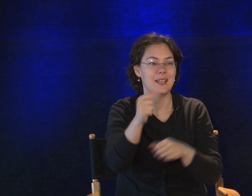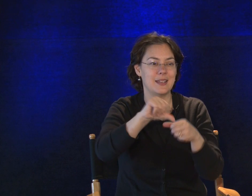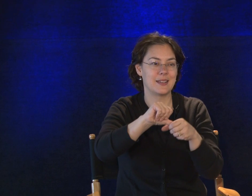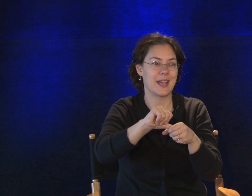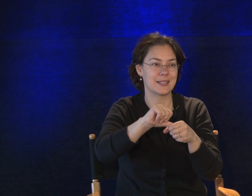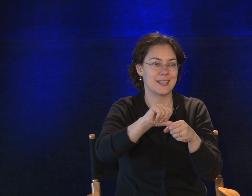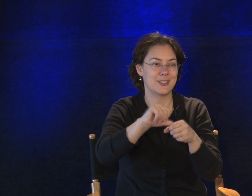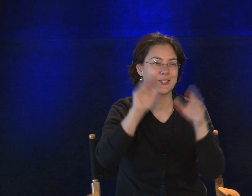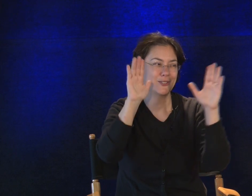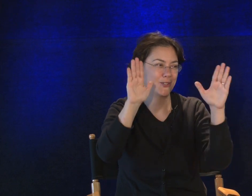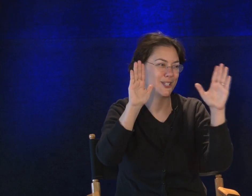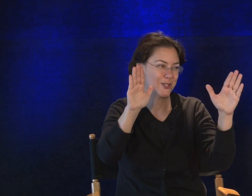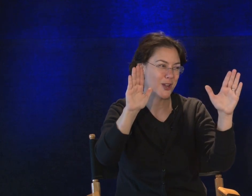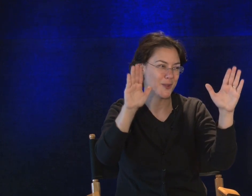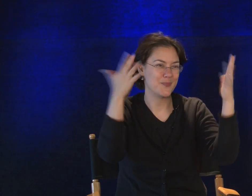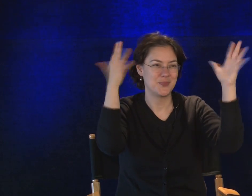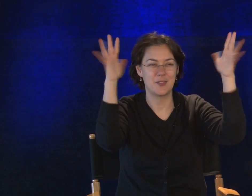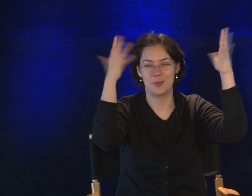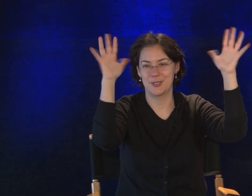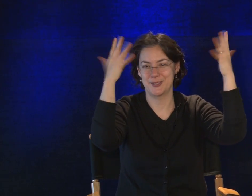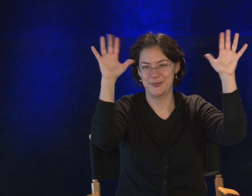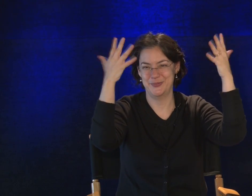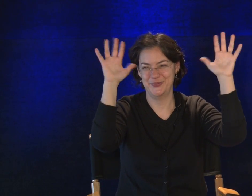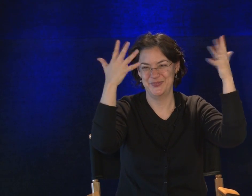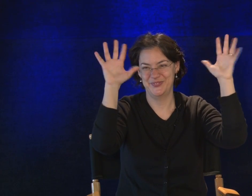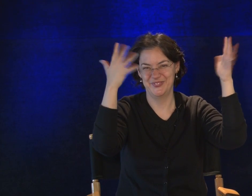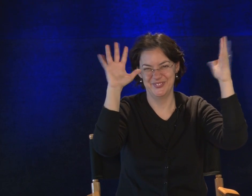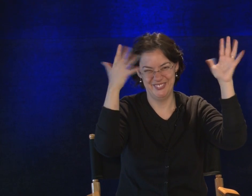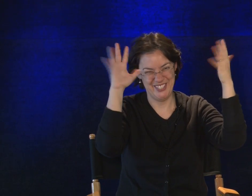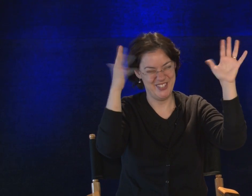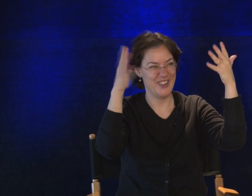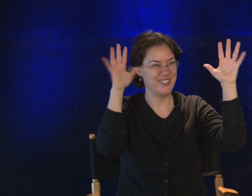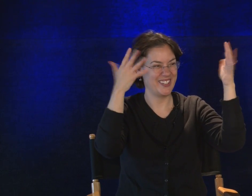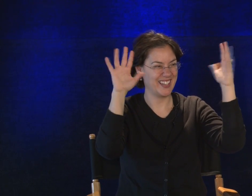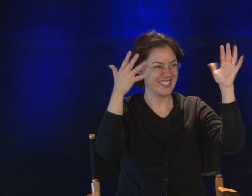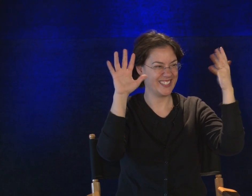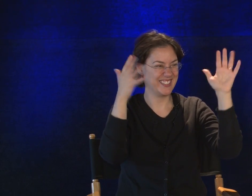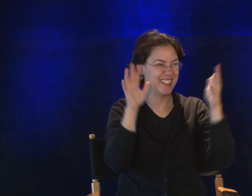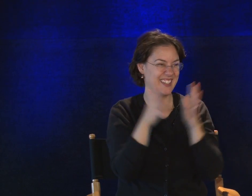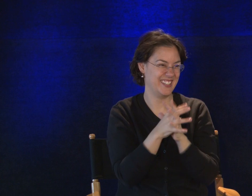gas station? Great job. Great Deaf-bloss. Good job, you guys. Good.